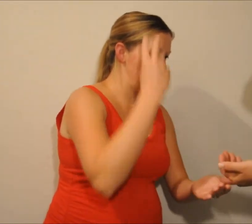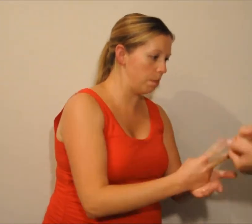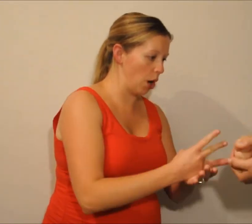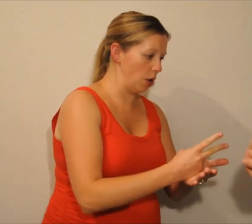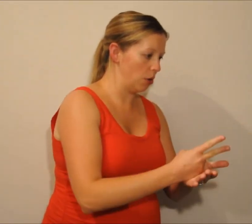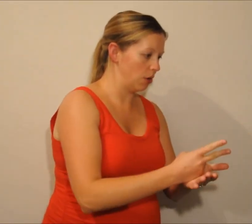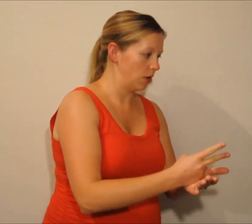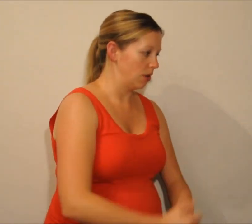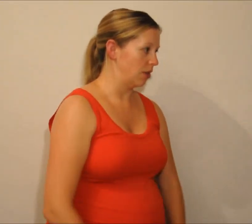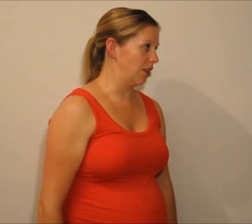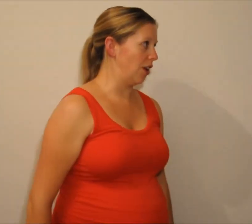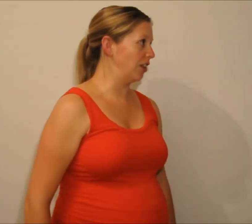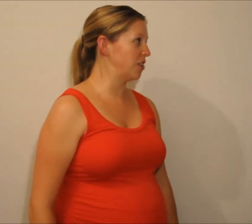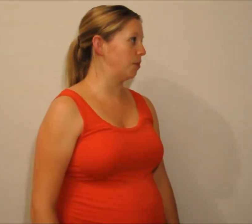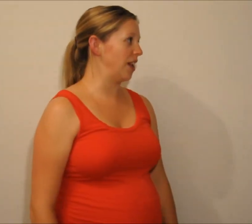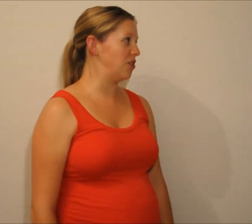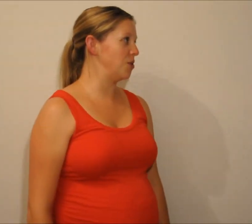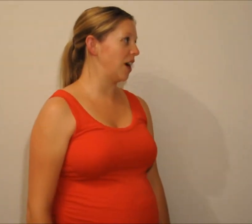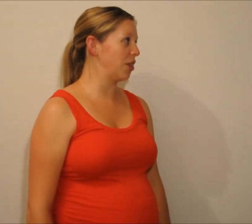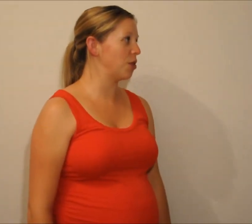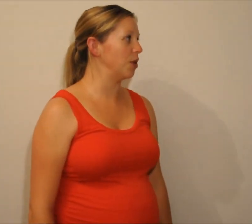Rochambeau. Let's play two out of three.